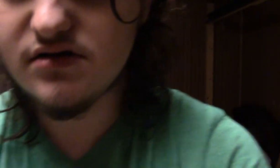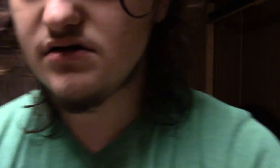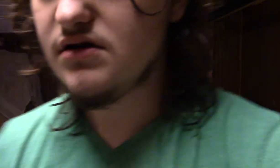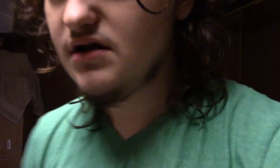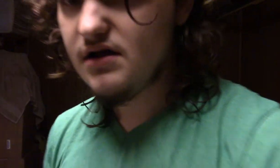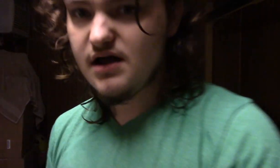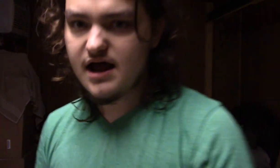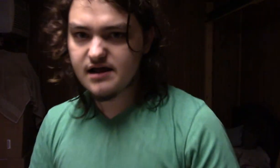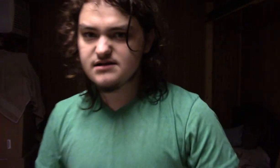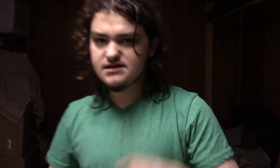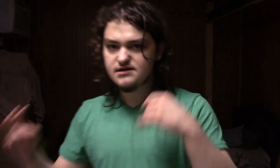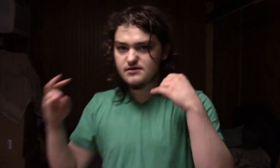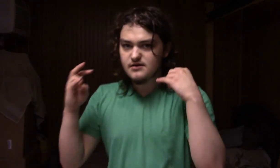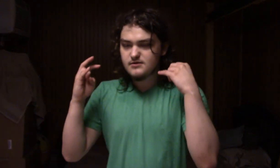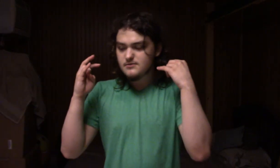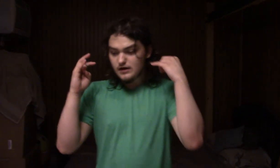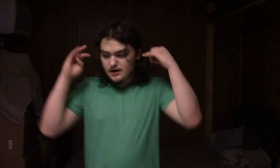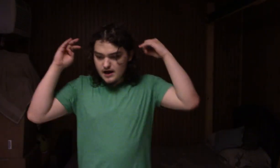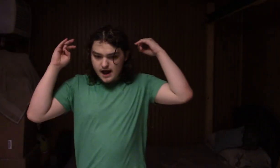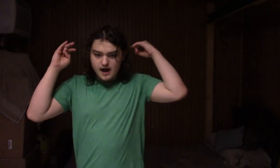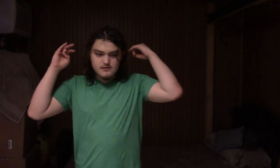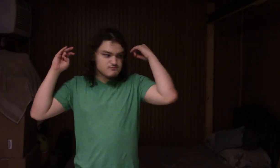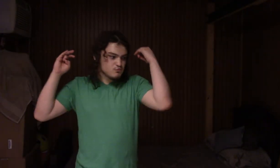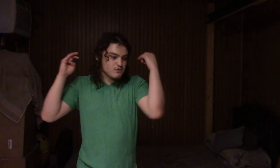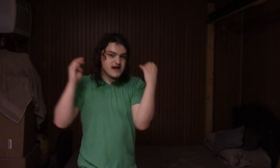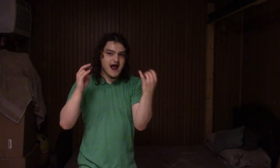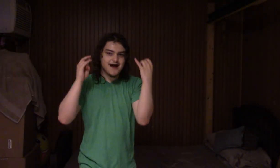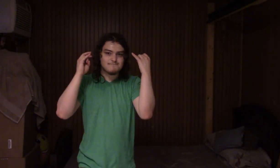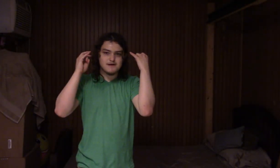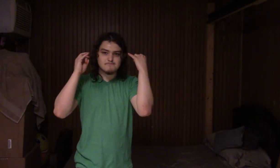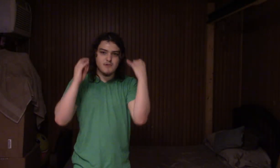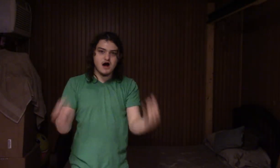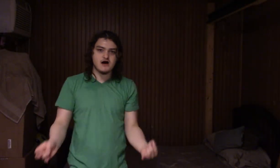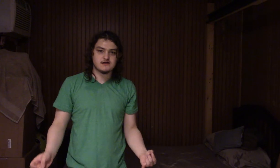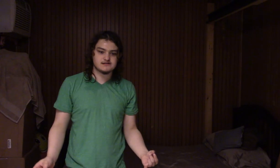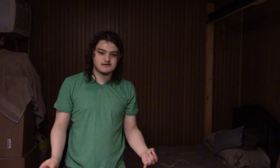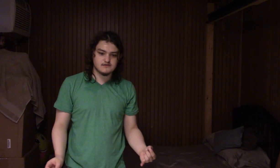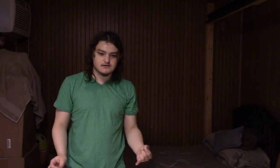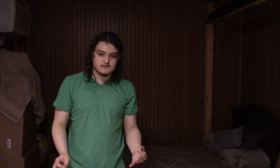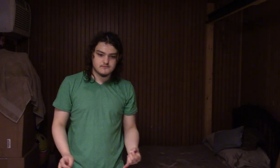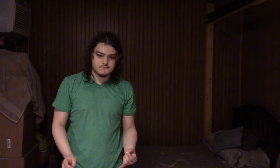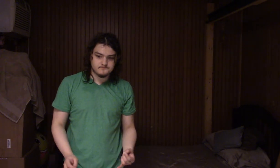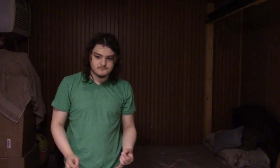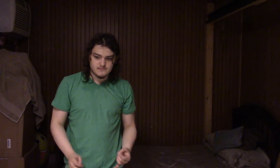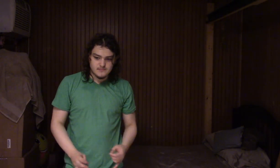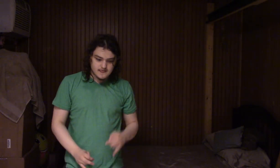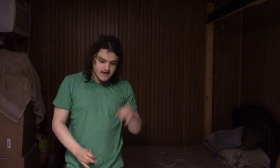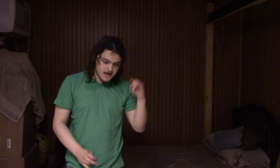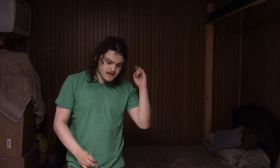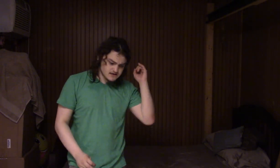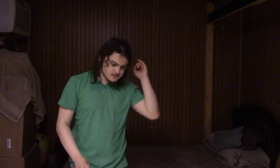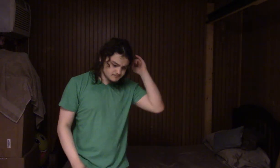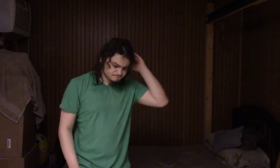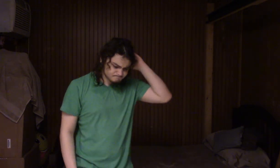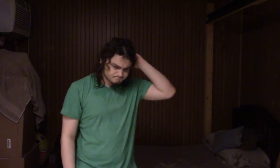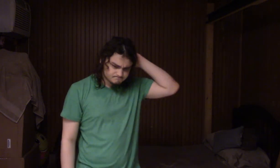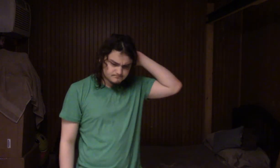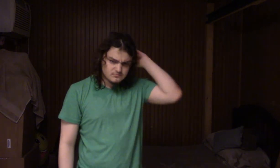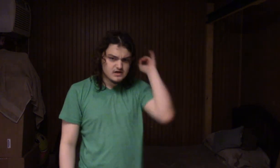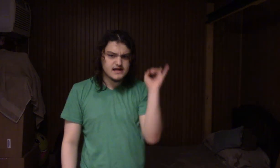And, and we have been mocked. And, it